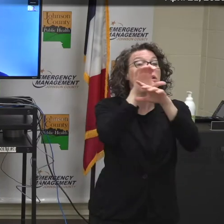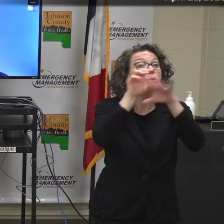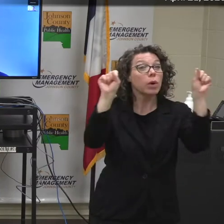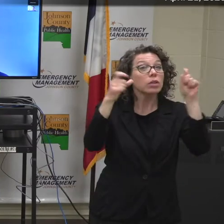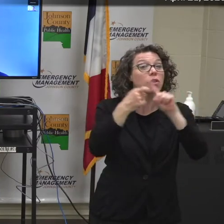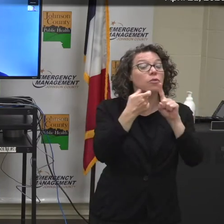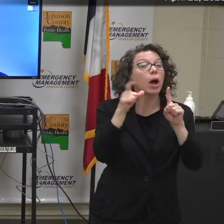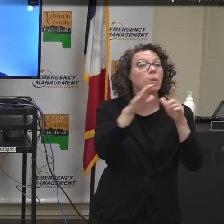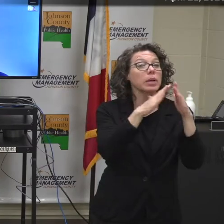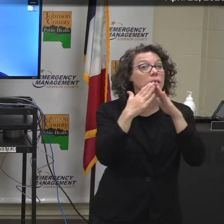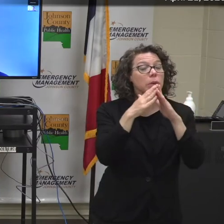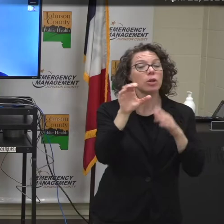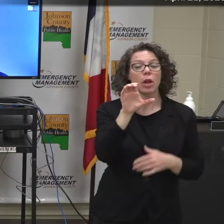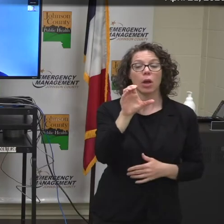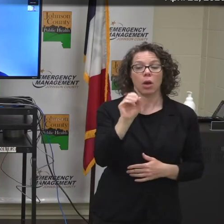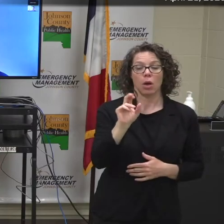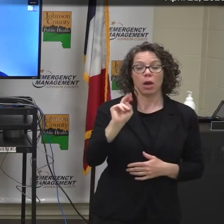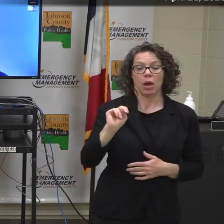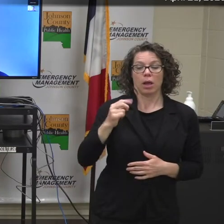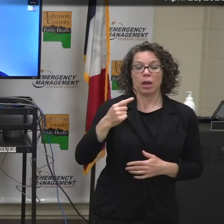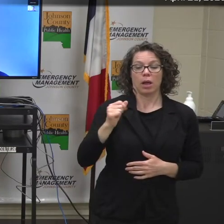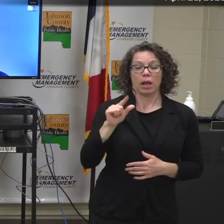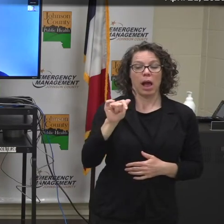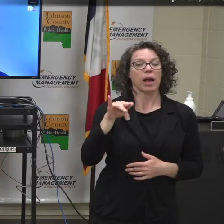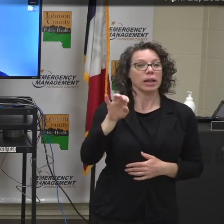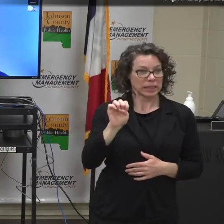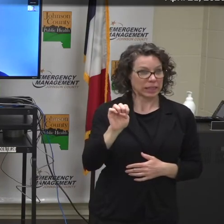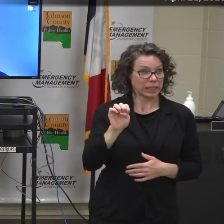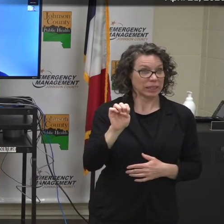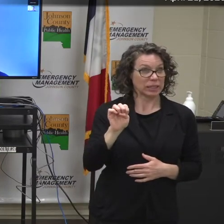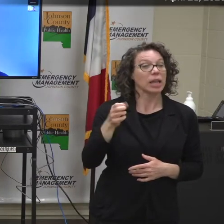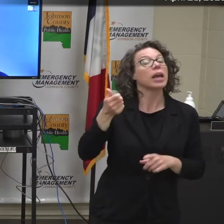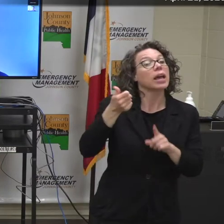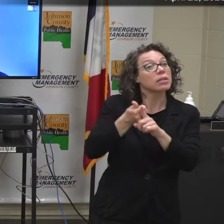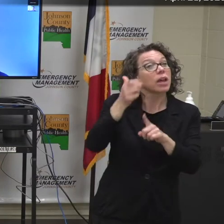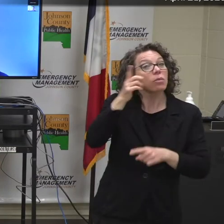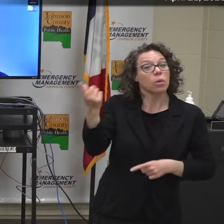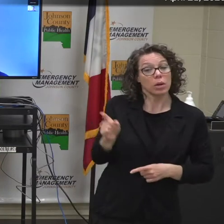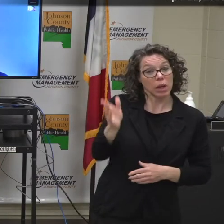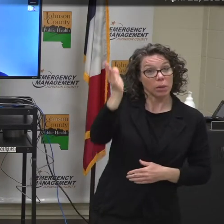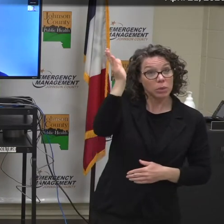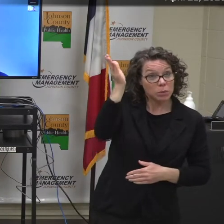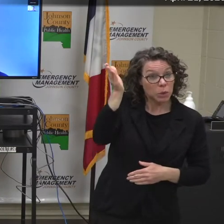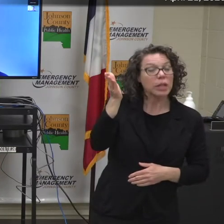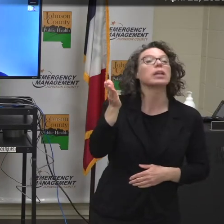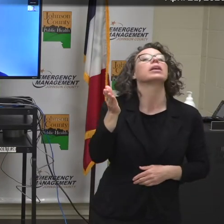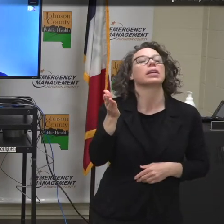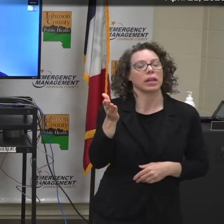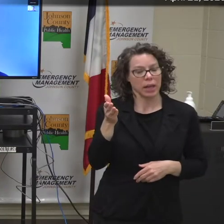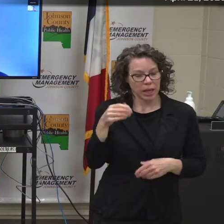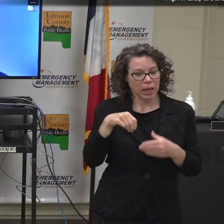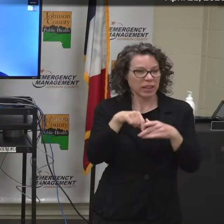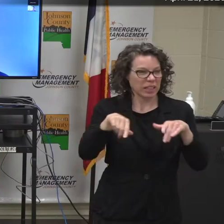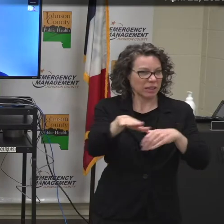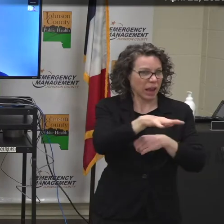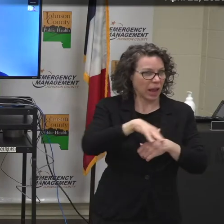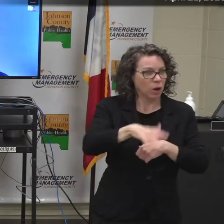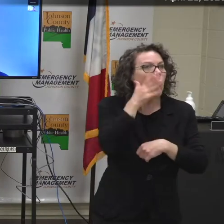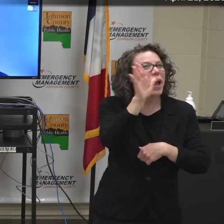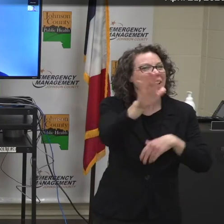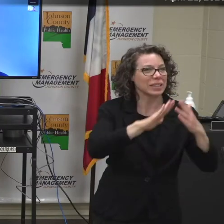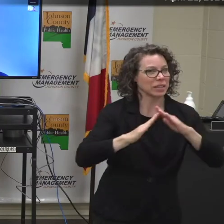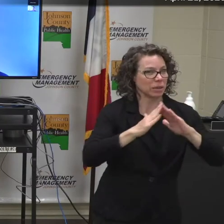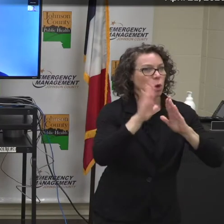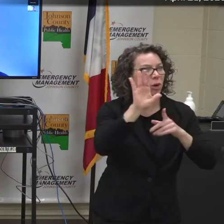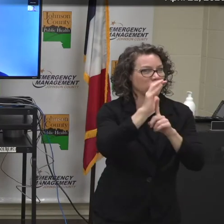He will be offering up some comments to the Congolese and general African community here in our area and he